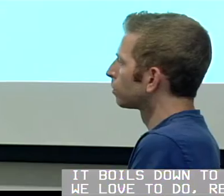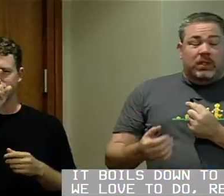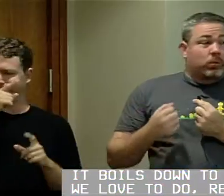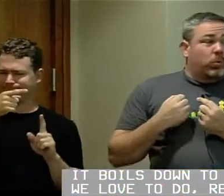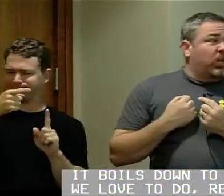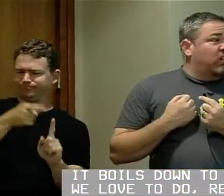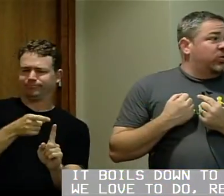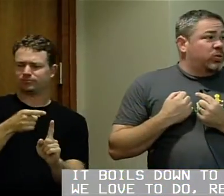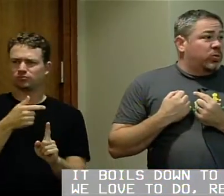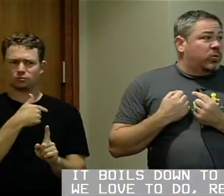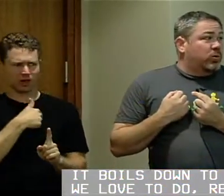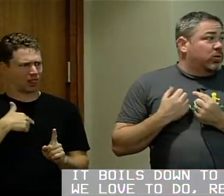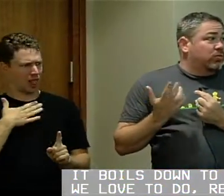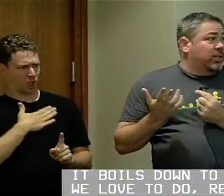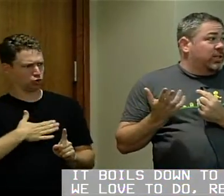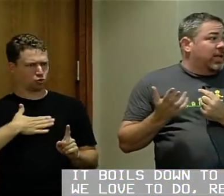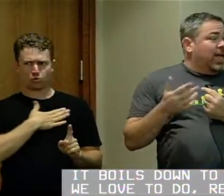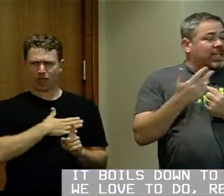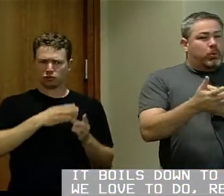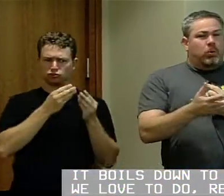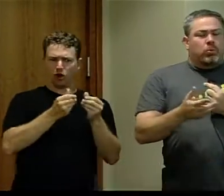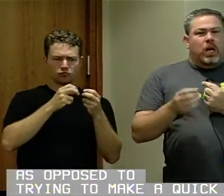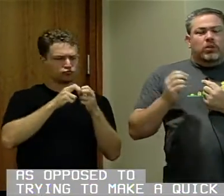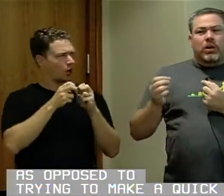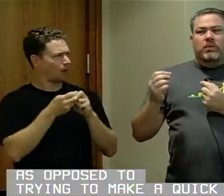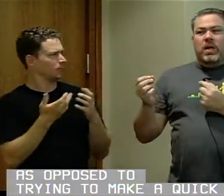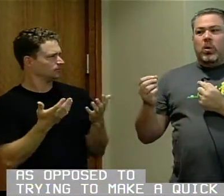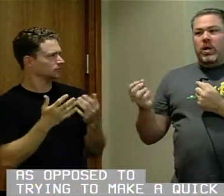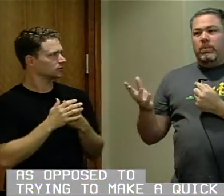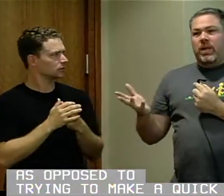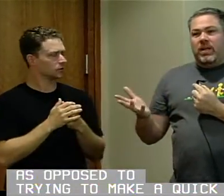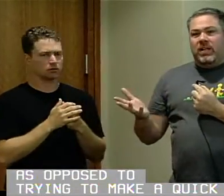what we love to do, really, as opposed to trying to make a quick buck.